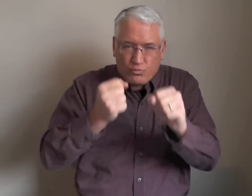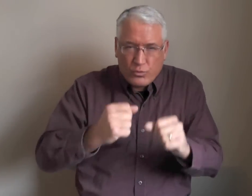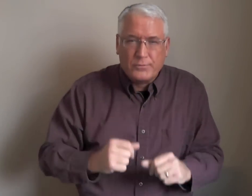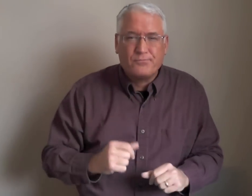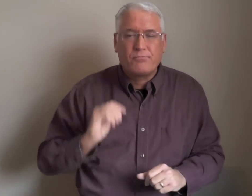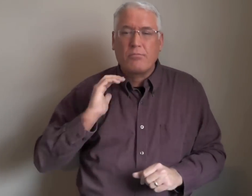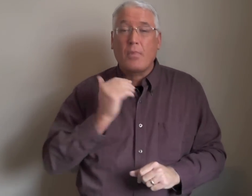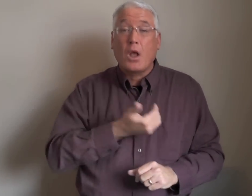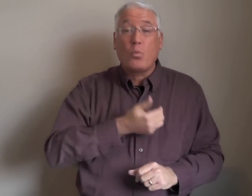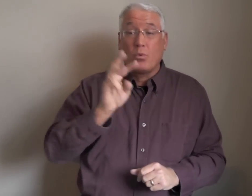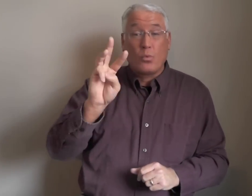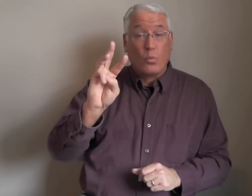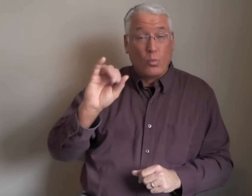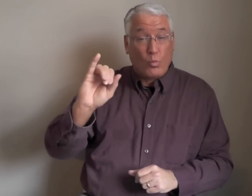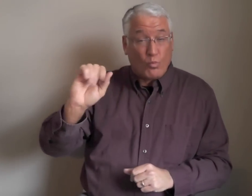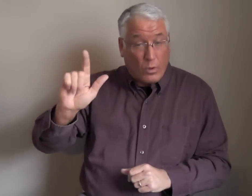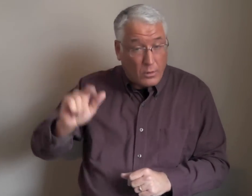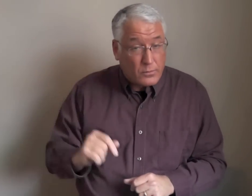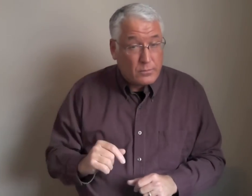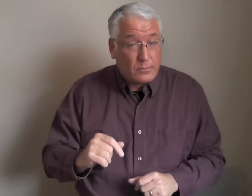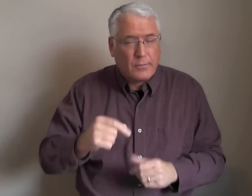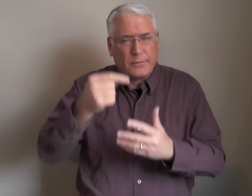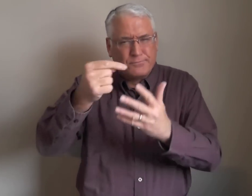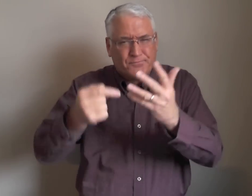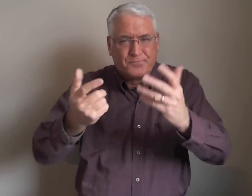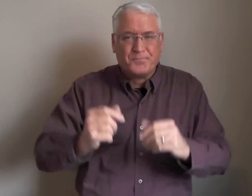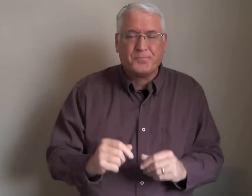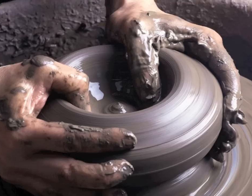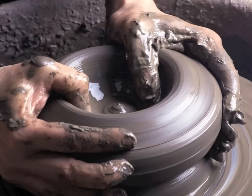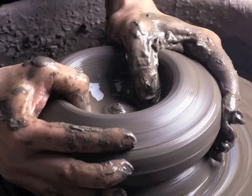strength, our will, and so on.